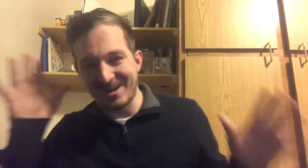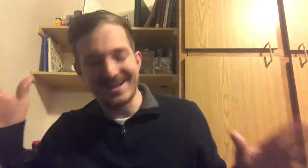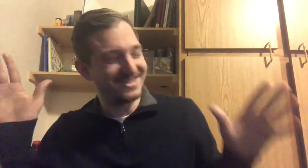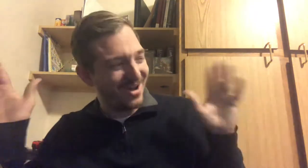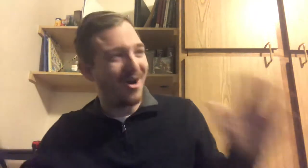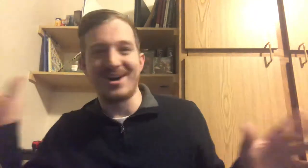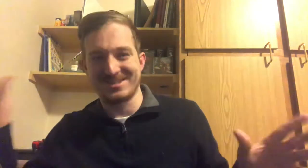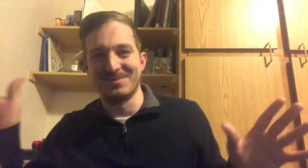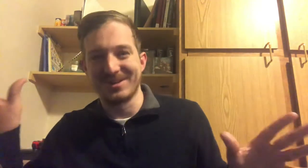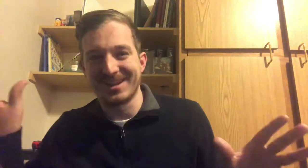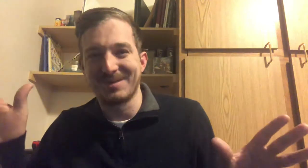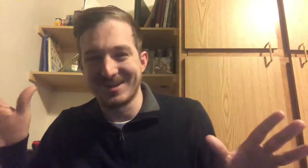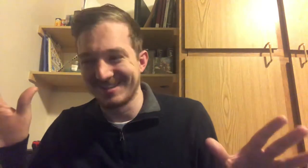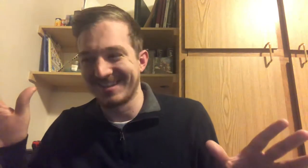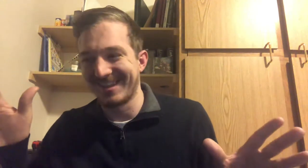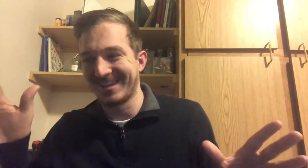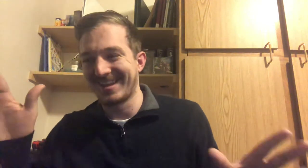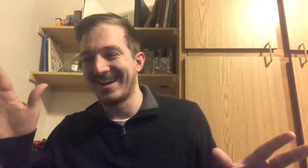it's awesome to think about something like that.